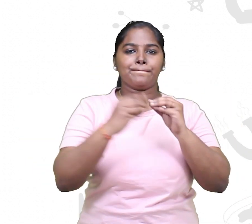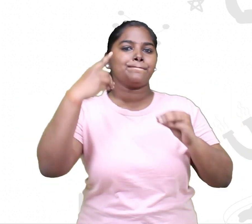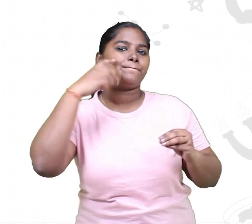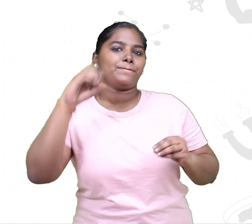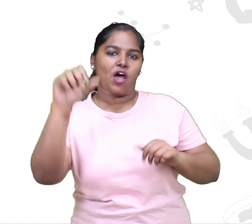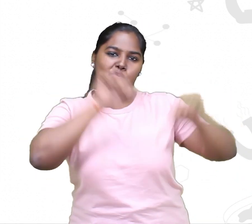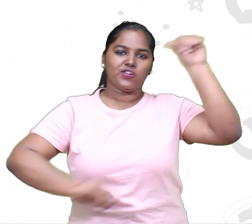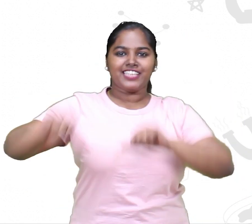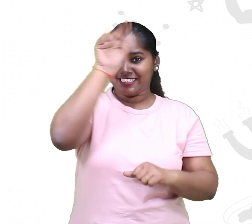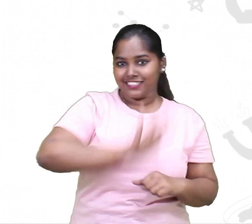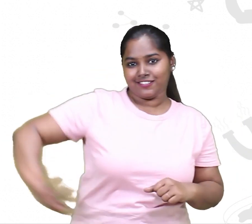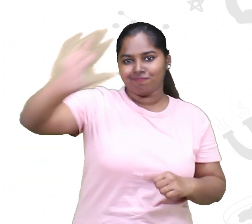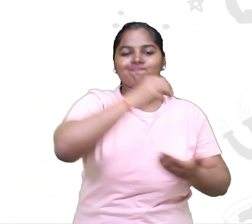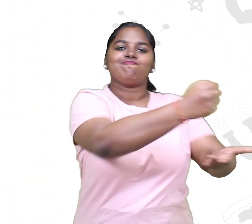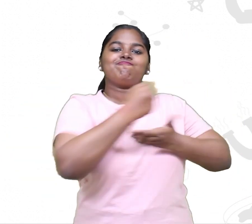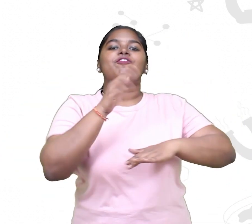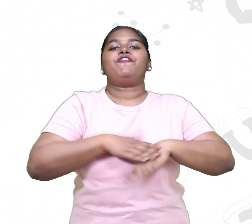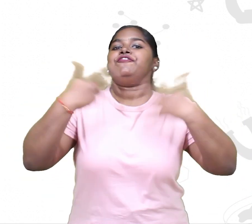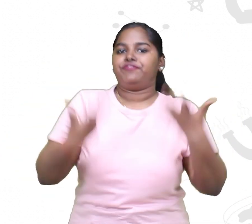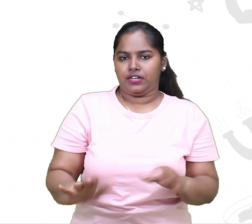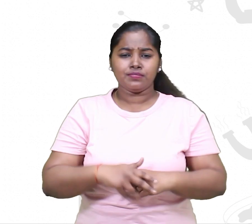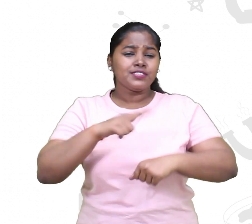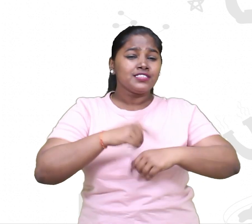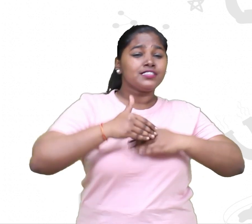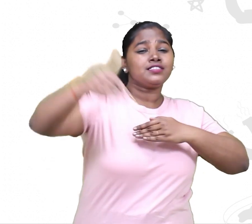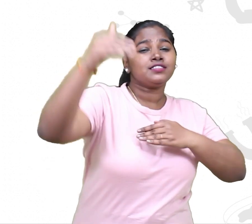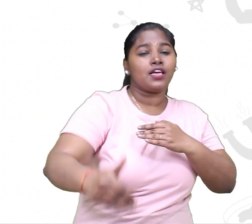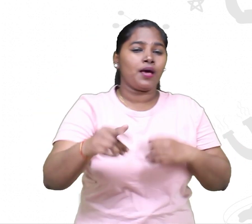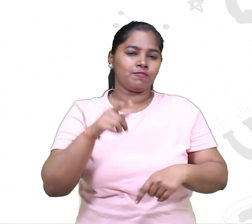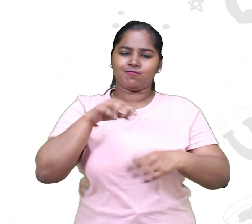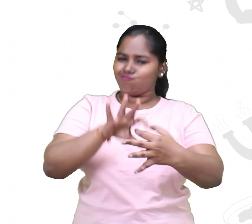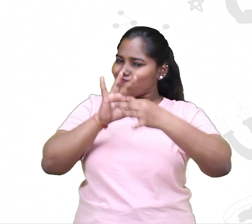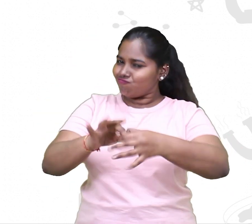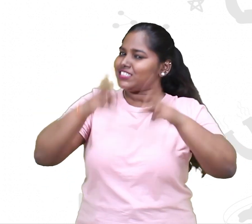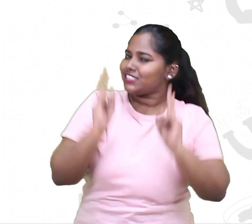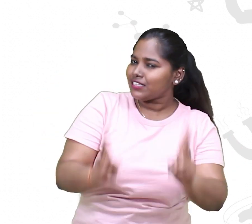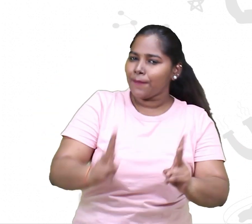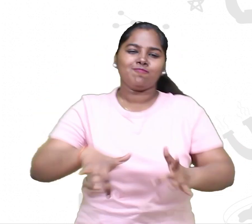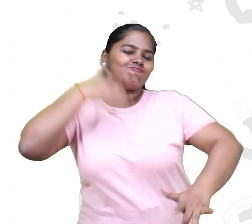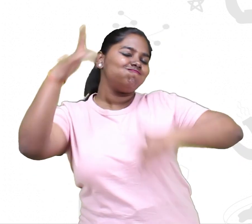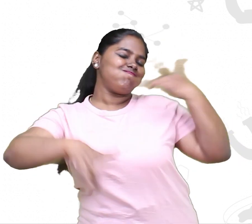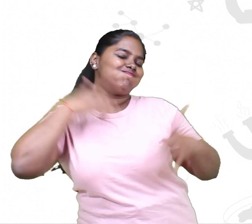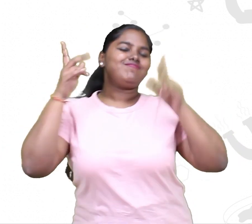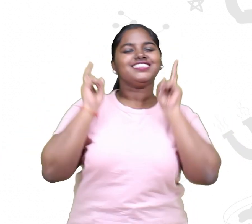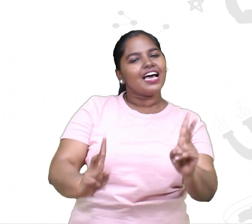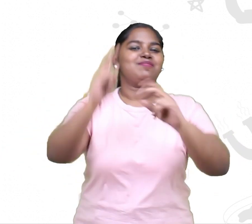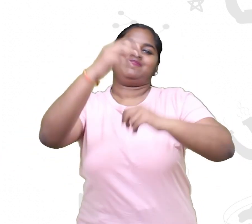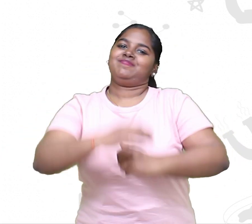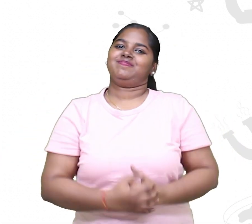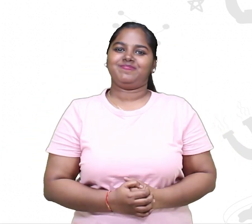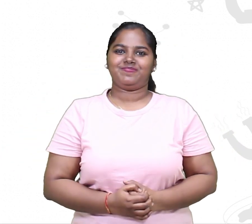outreach grant. Until next time, till then, stay tuned and stay curious. Thank you.